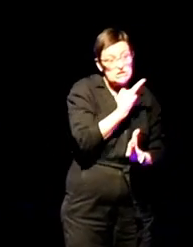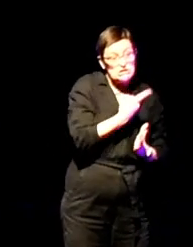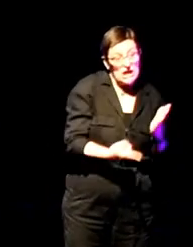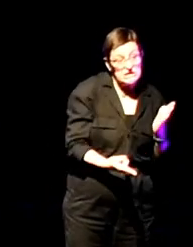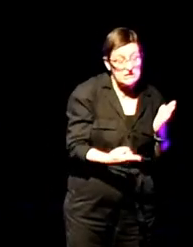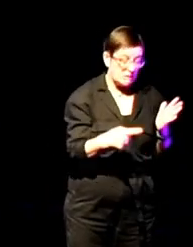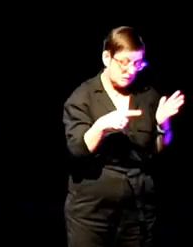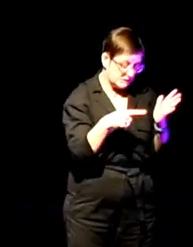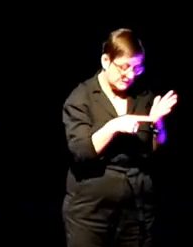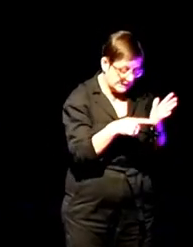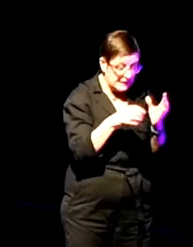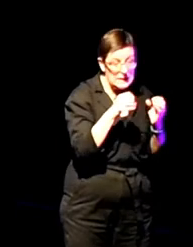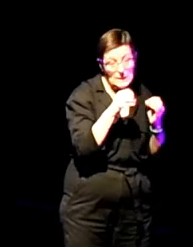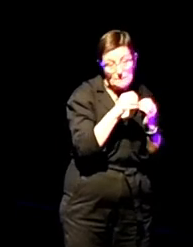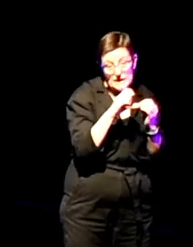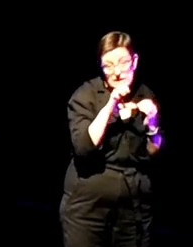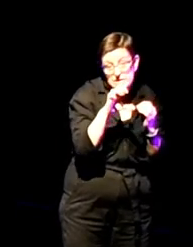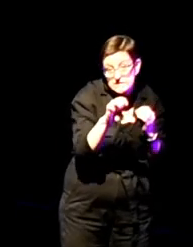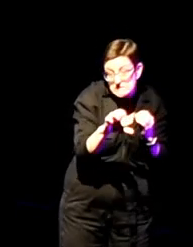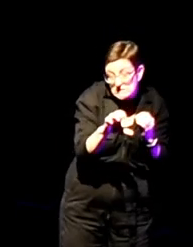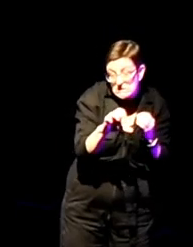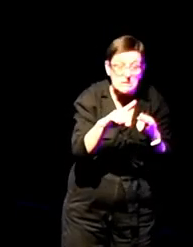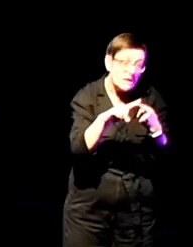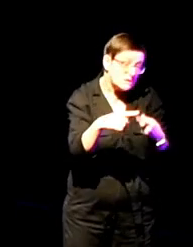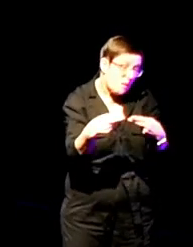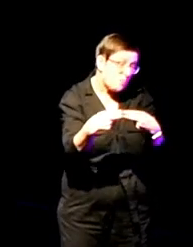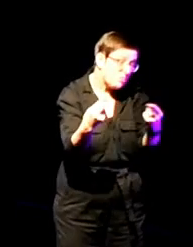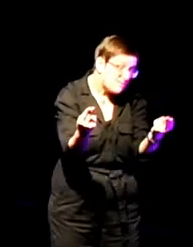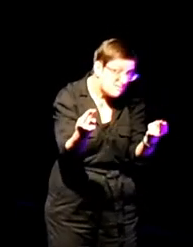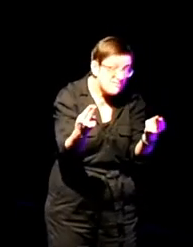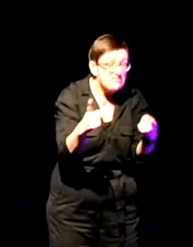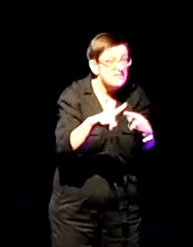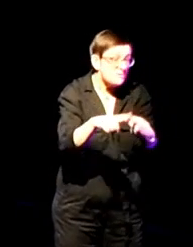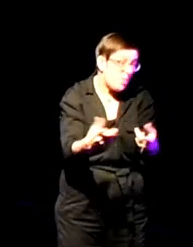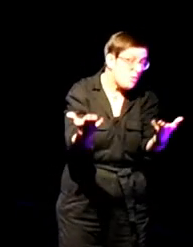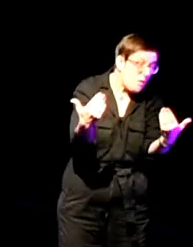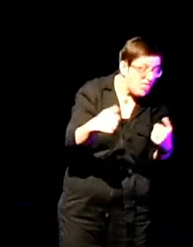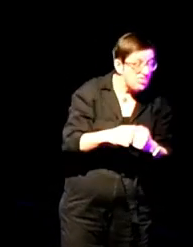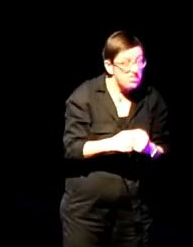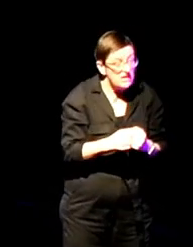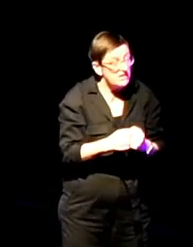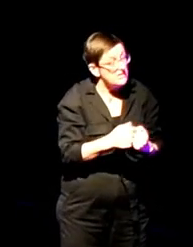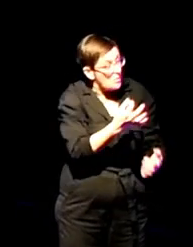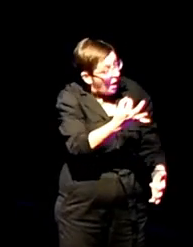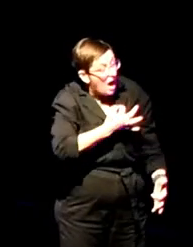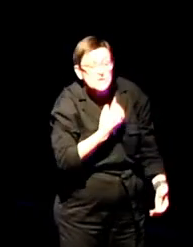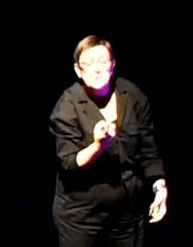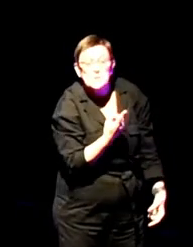decided. Depends on the day. Depends on the weather. Depends on who's asking.